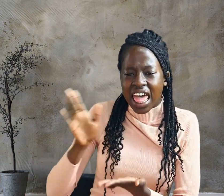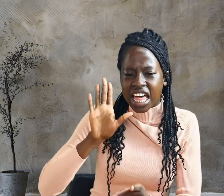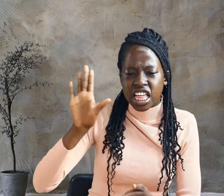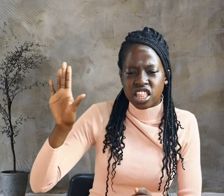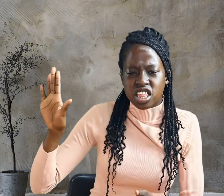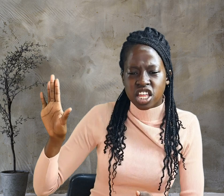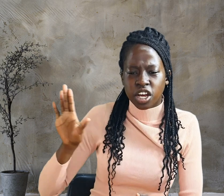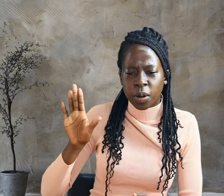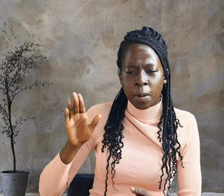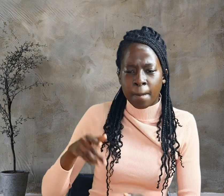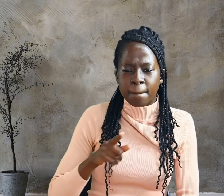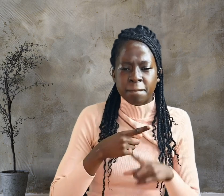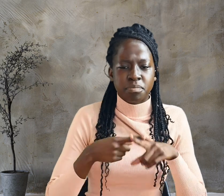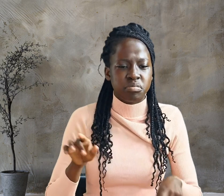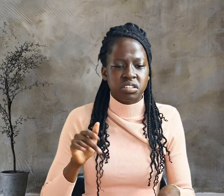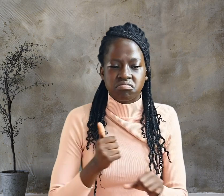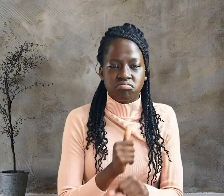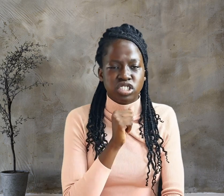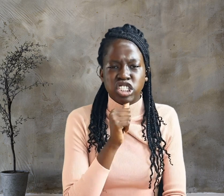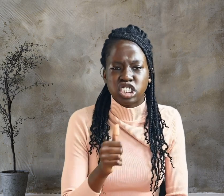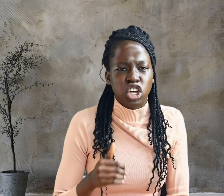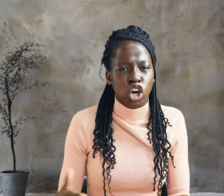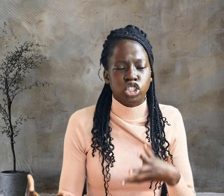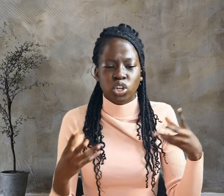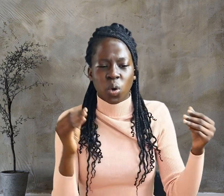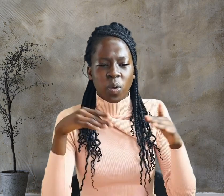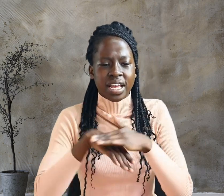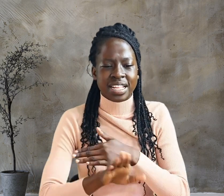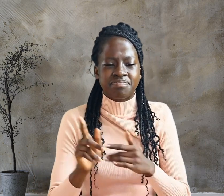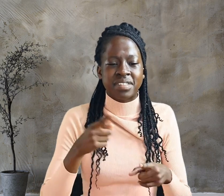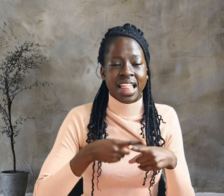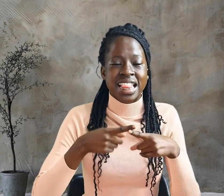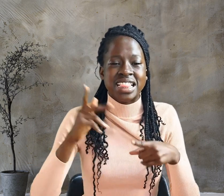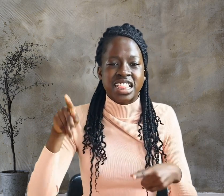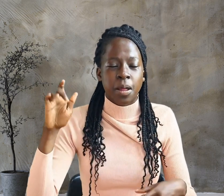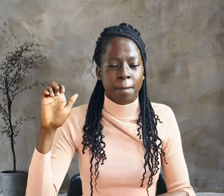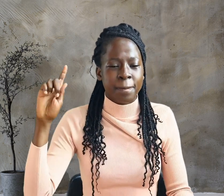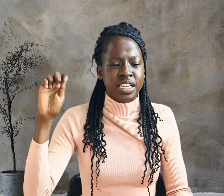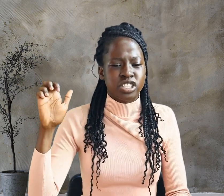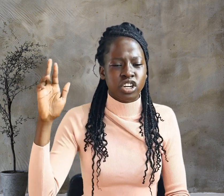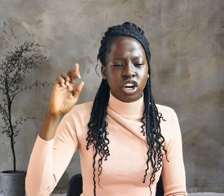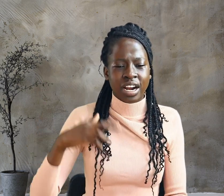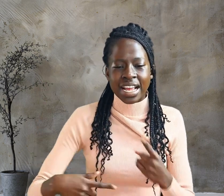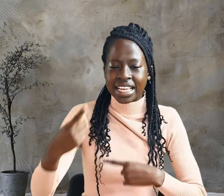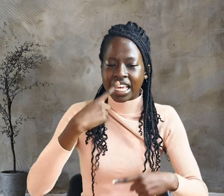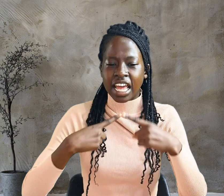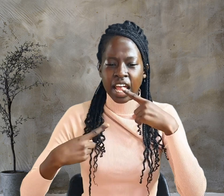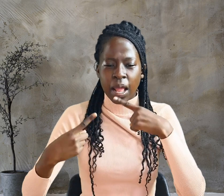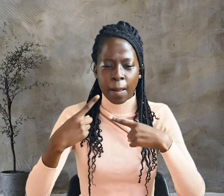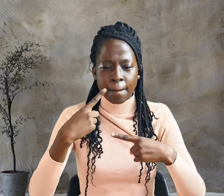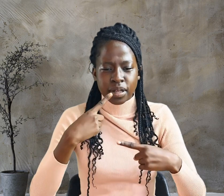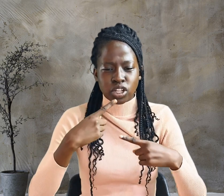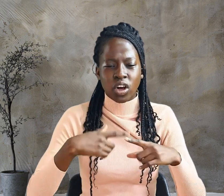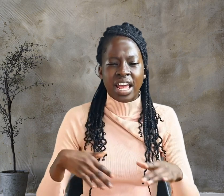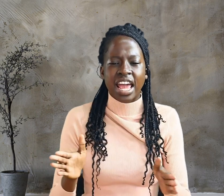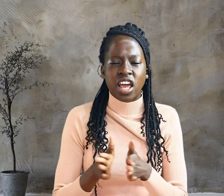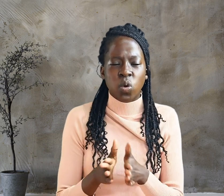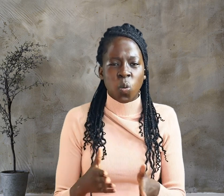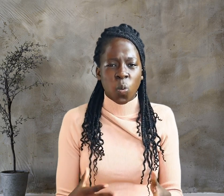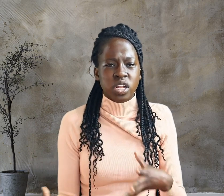did not go in. Then Peter came along behind him and went straight into the